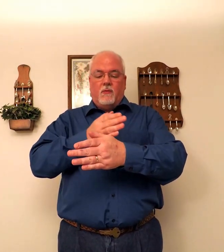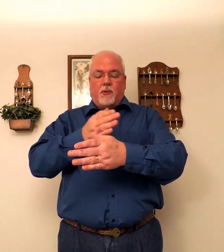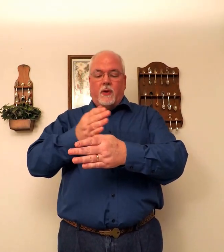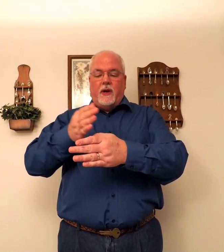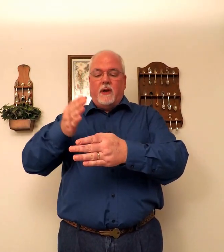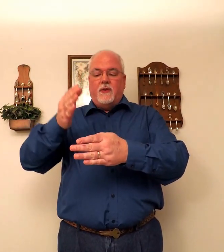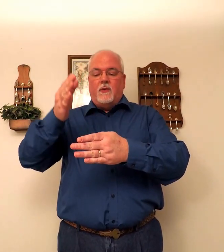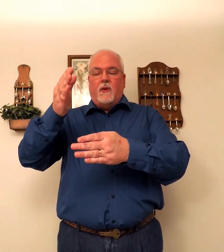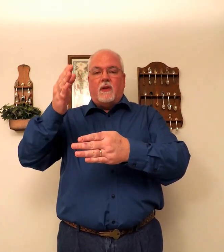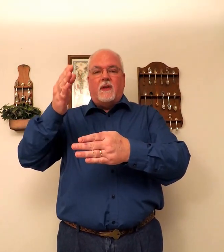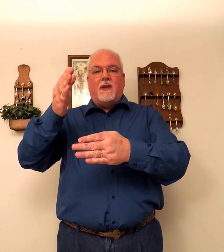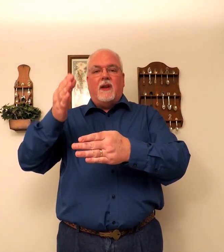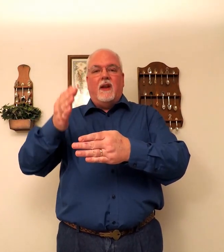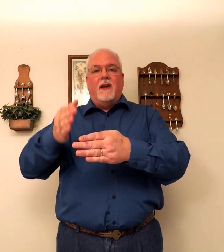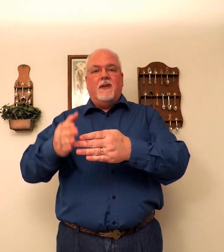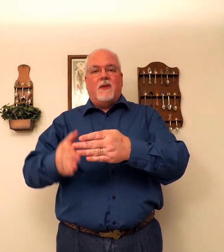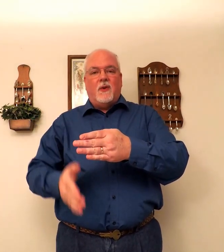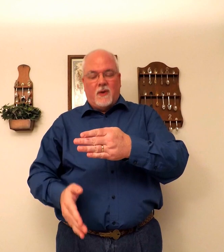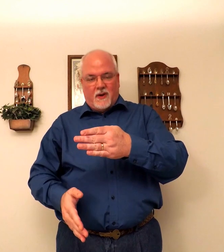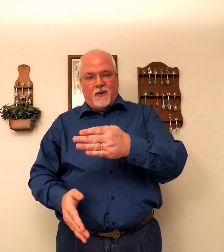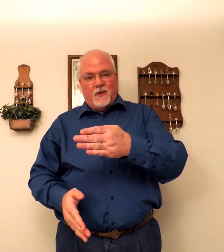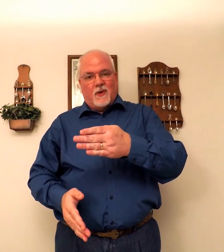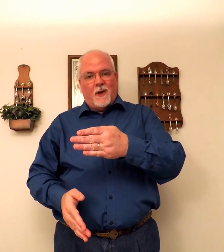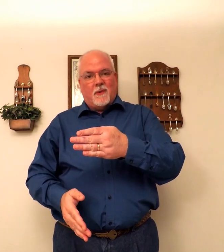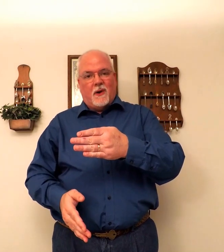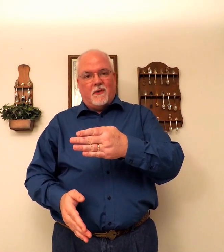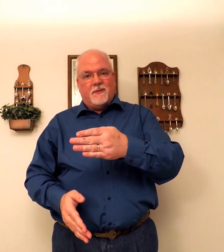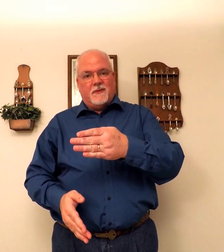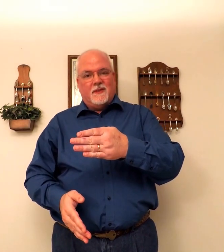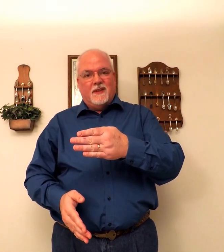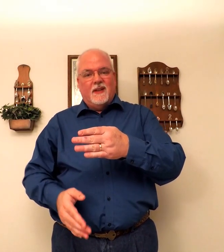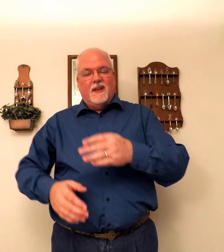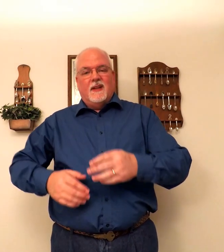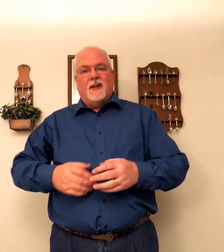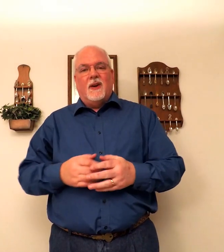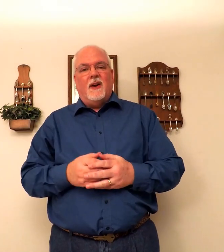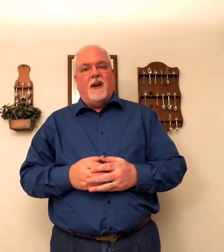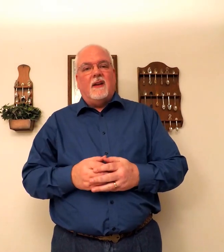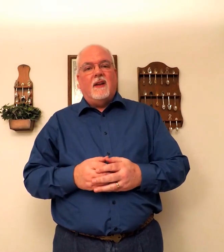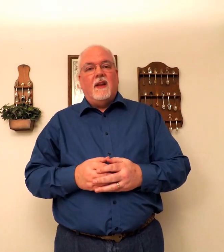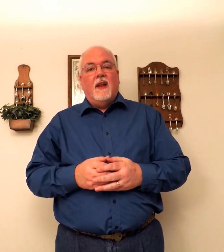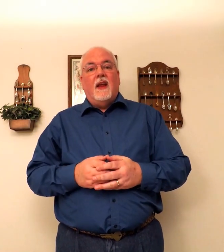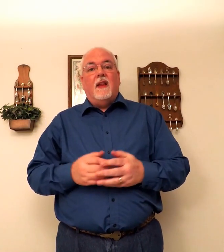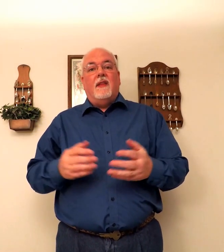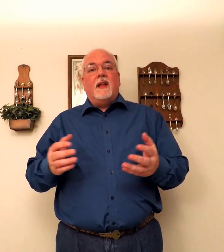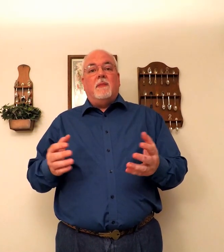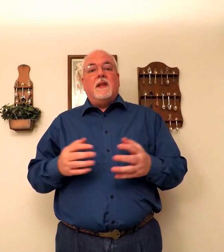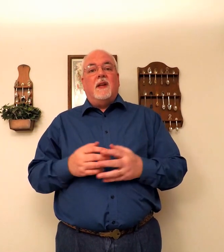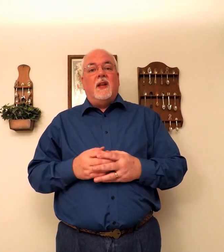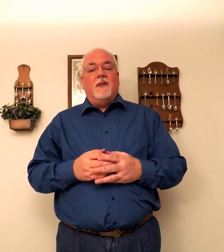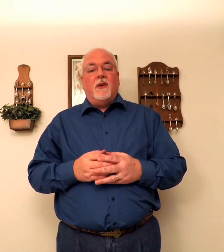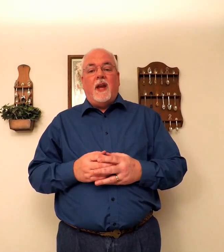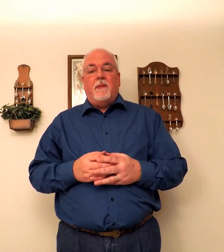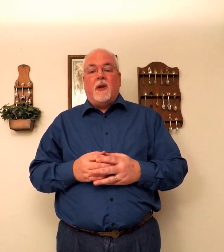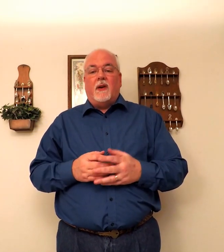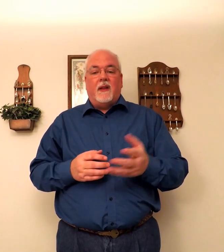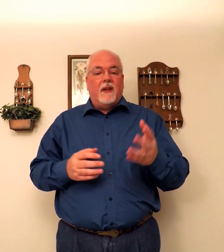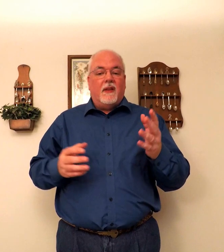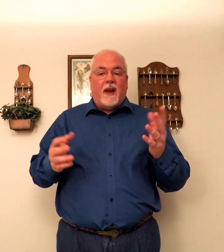bridge. With an end to it. And you drop off. Alright. That's basically the vocabulary. The